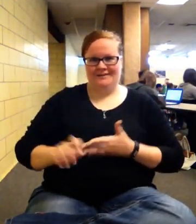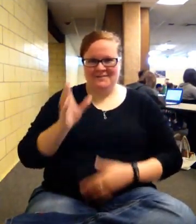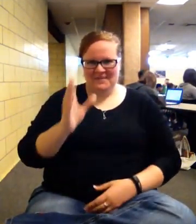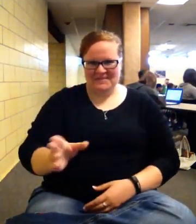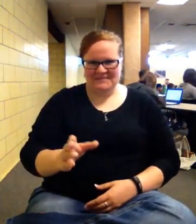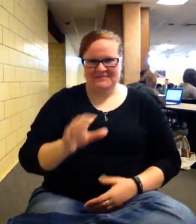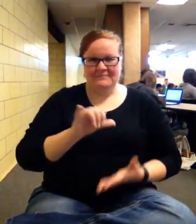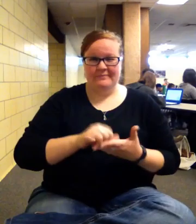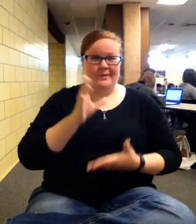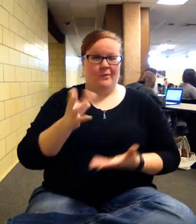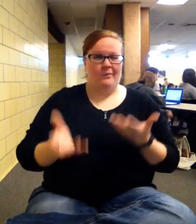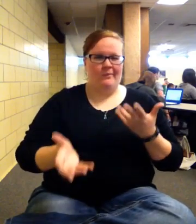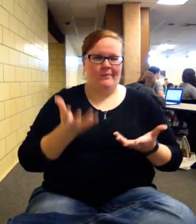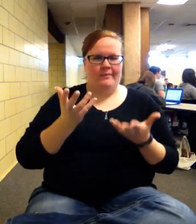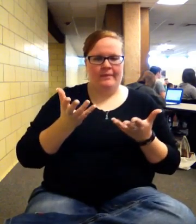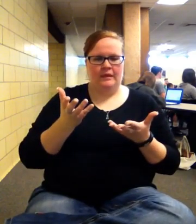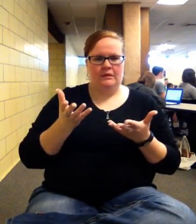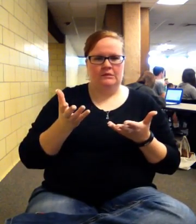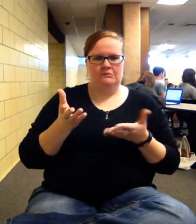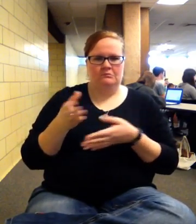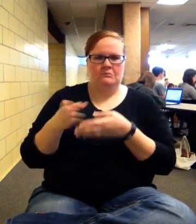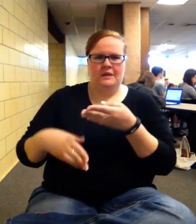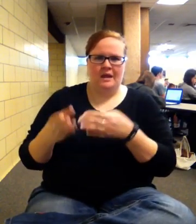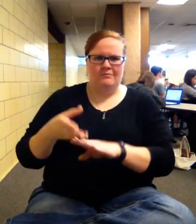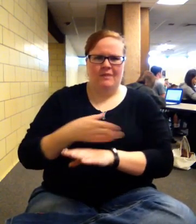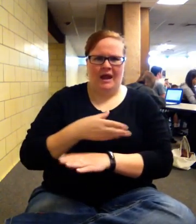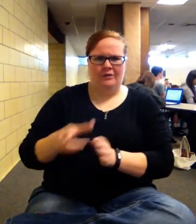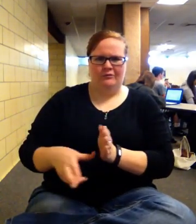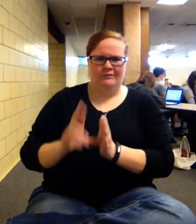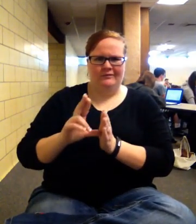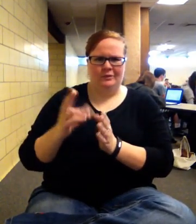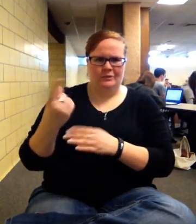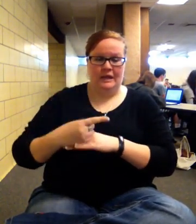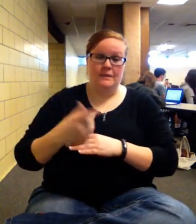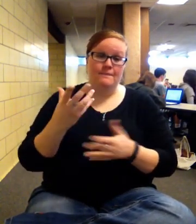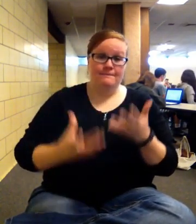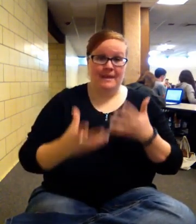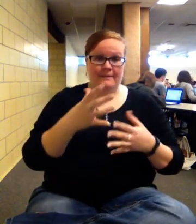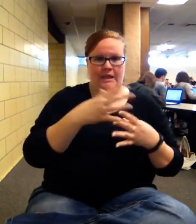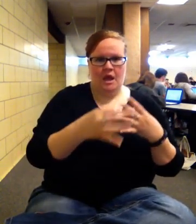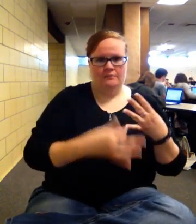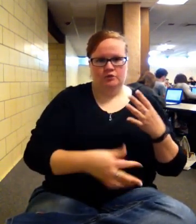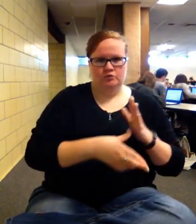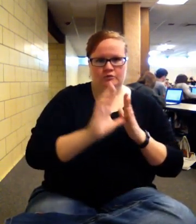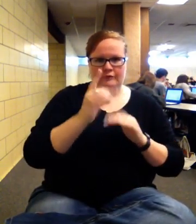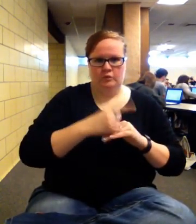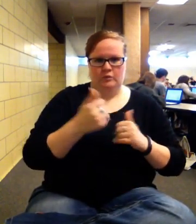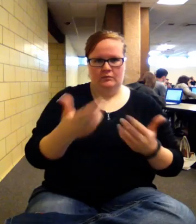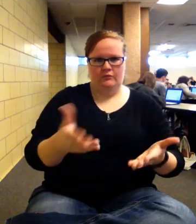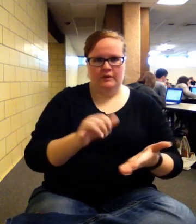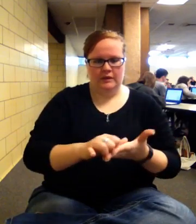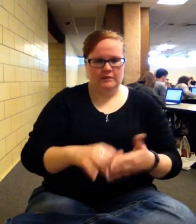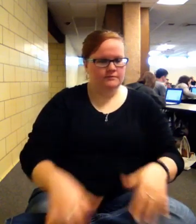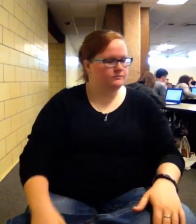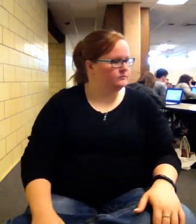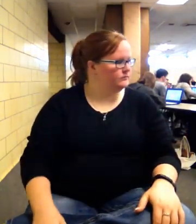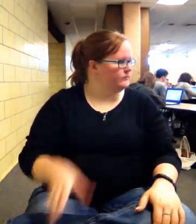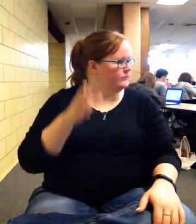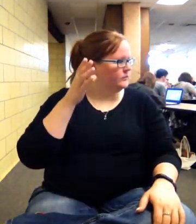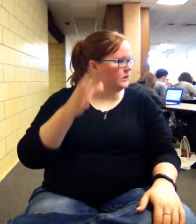be on, oh, we'll have it done by review day, maybe even optional review day. I'll give that to you. Or if that's all problems or